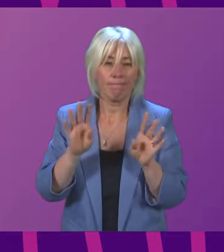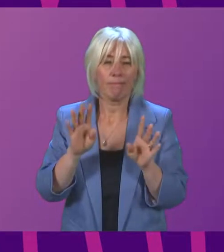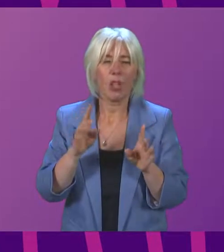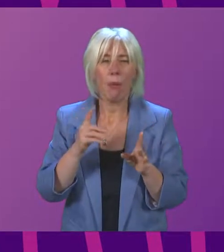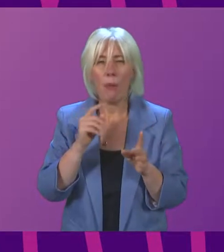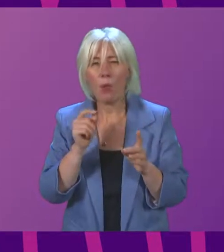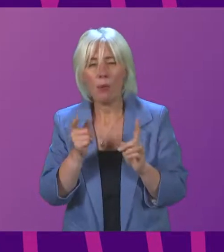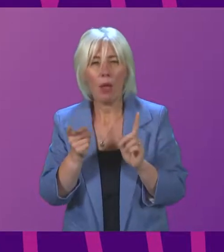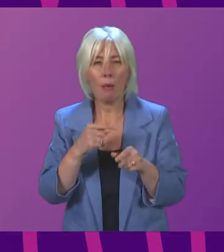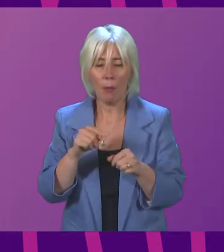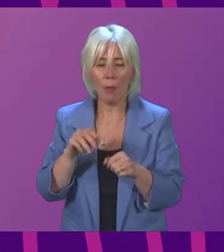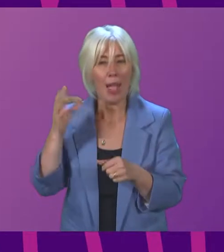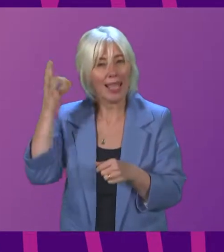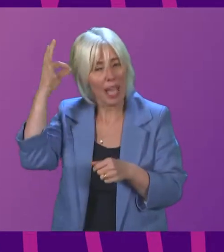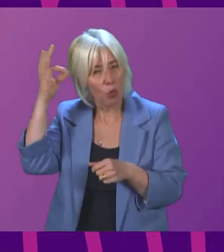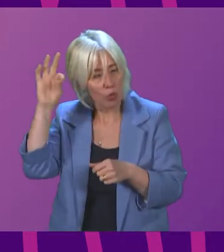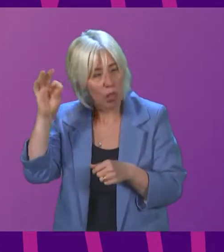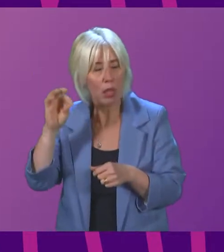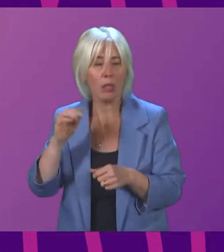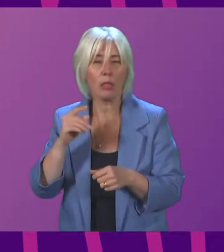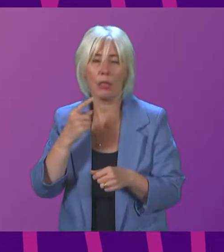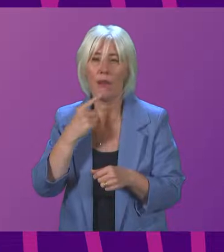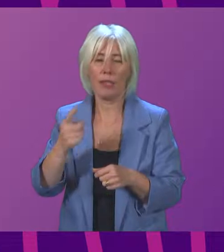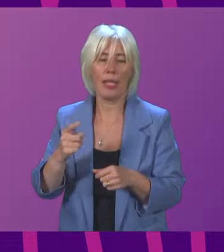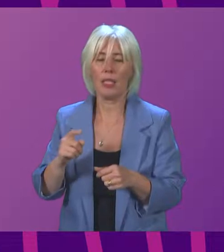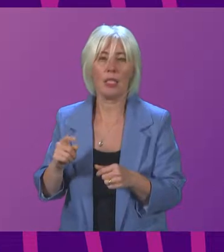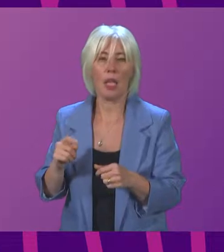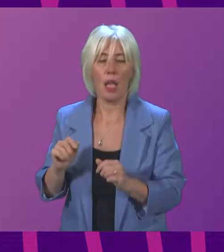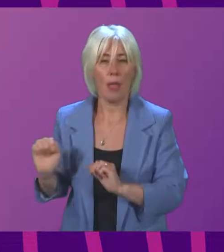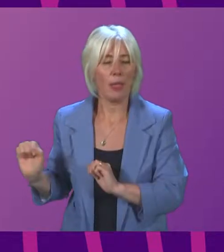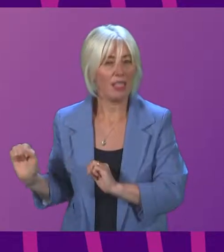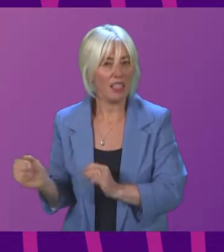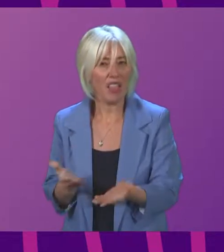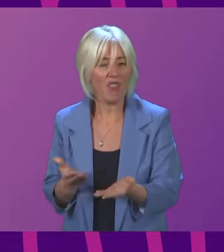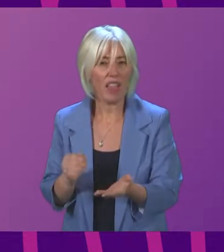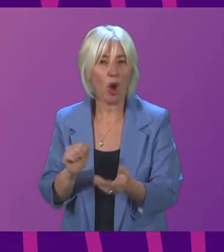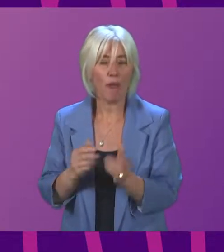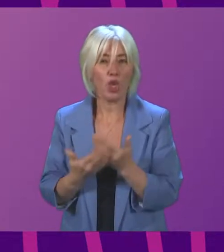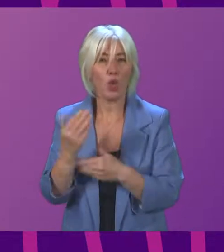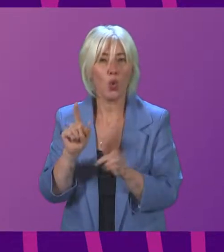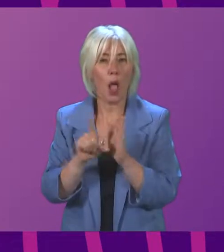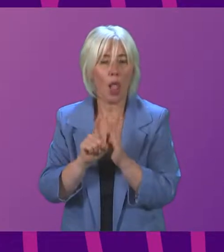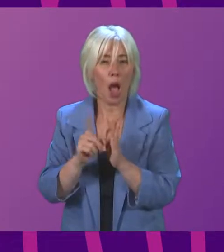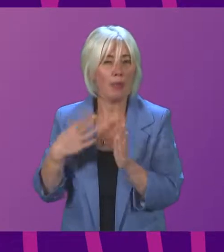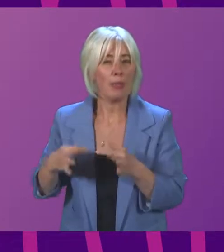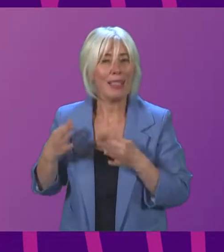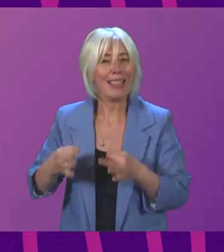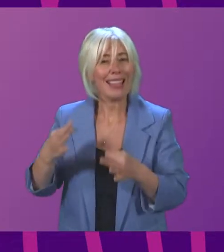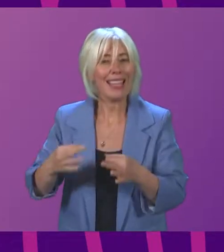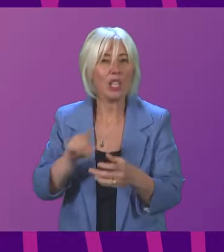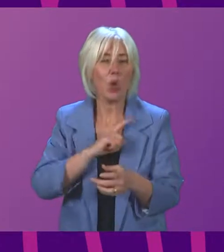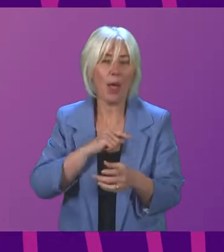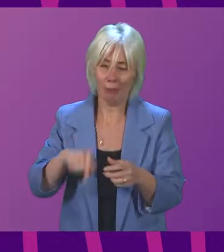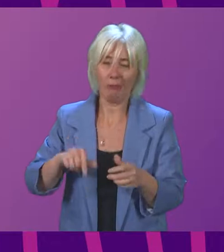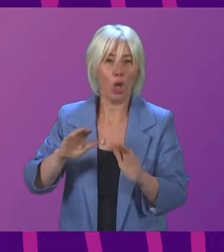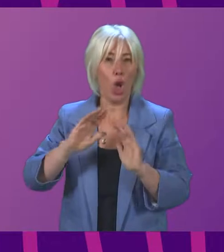colleagues in local government have told me that deliveries of orders of the intellect alarms are being delayed. And that's in part due to the global